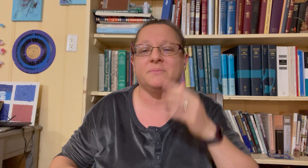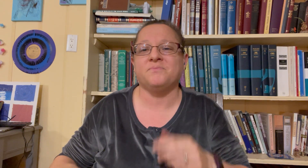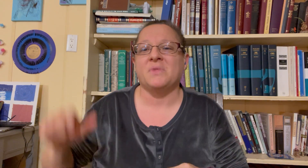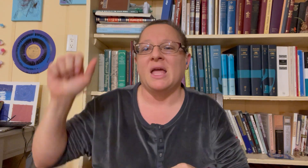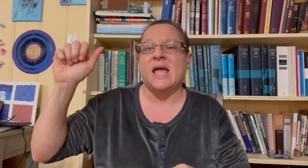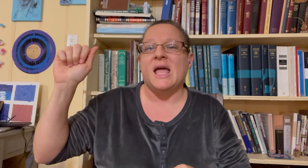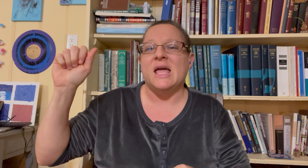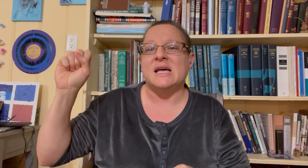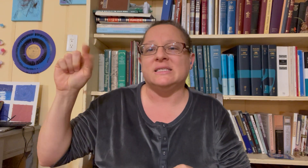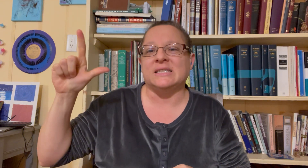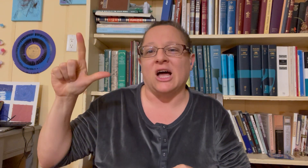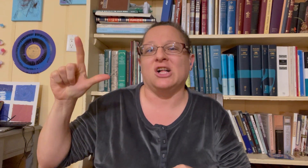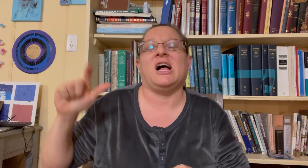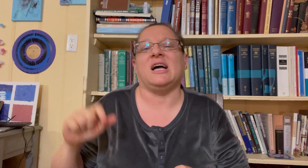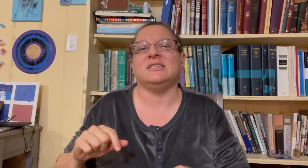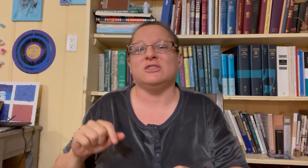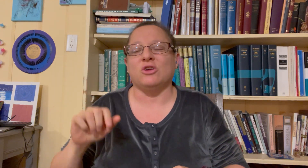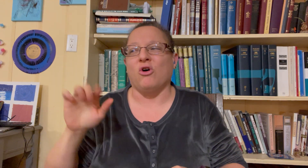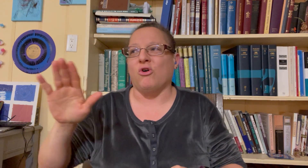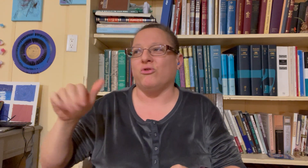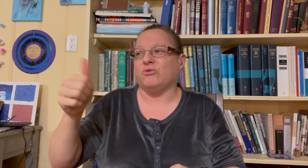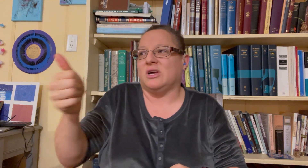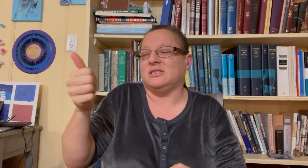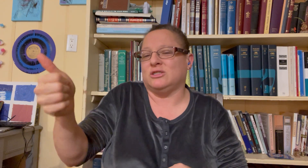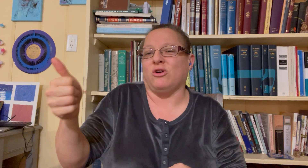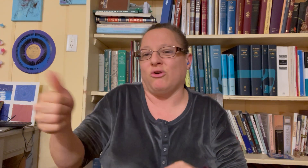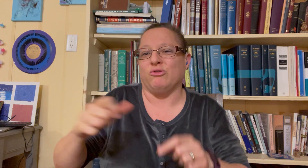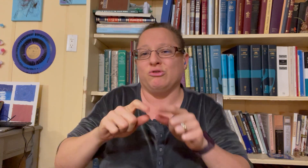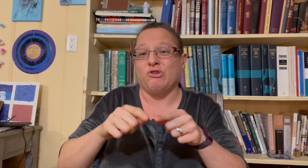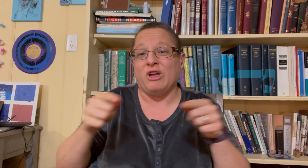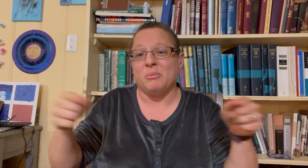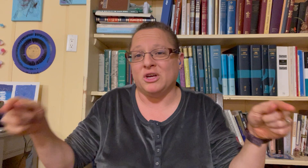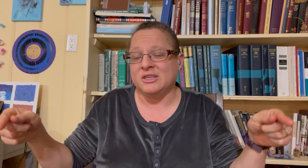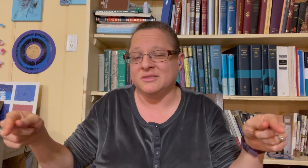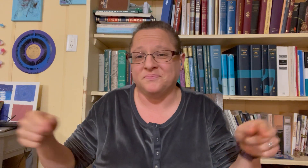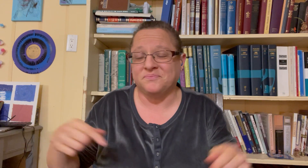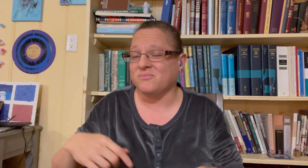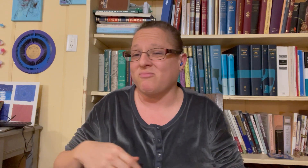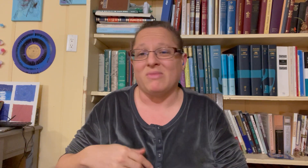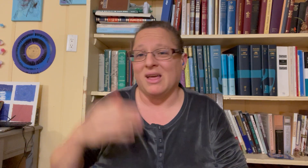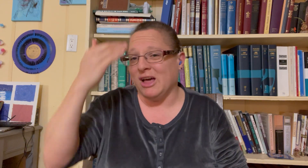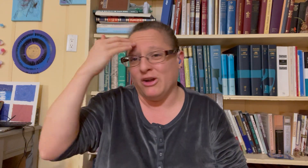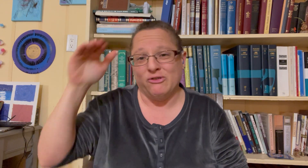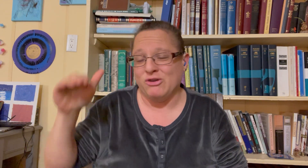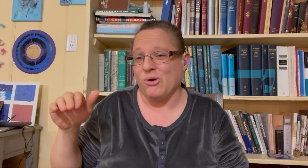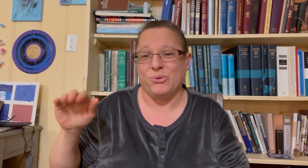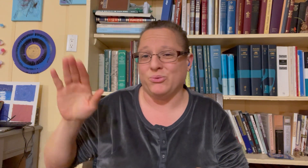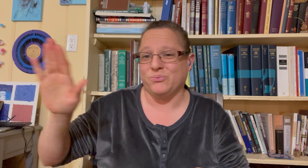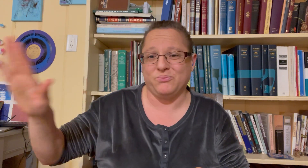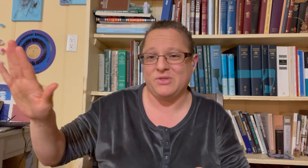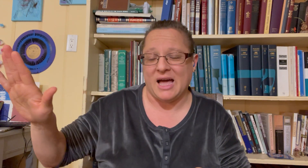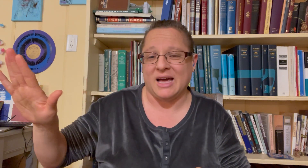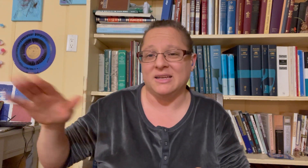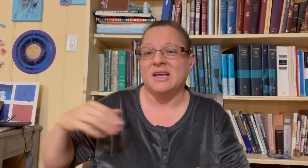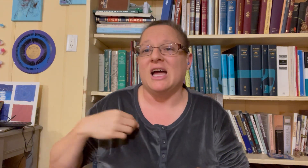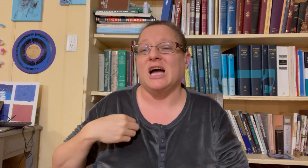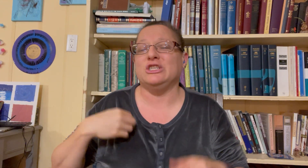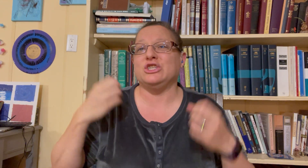ASL has its own has its own grammar I don't know that I just